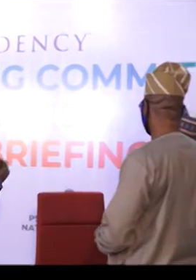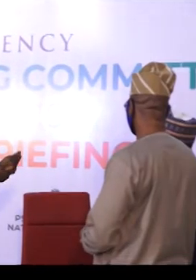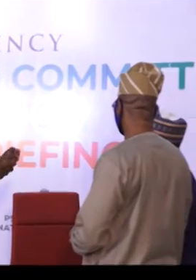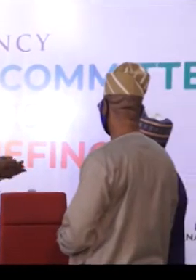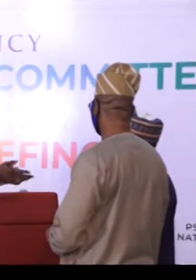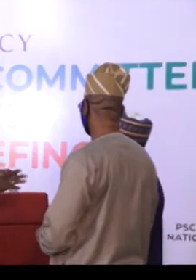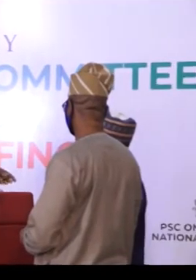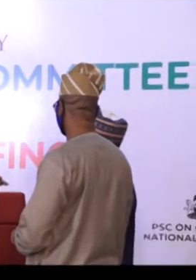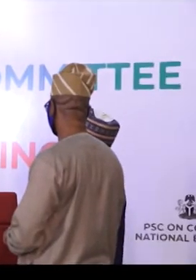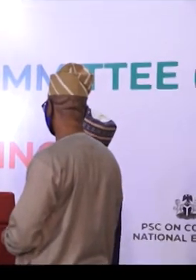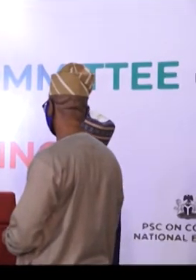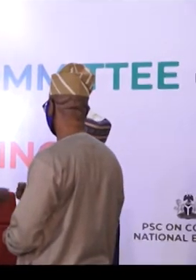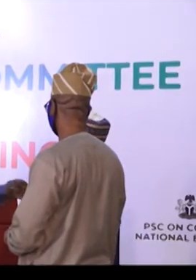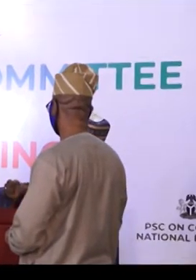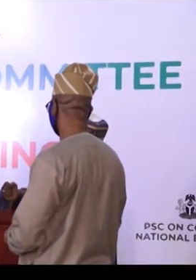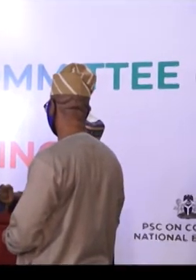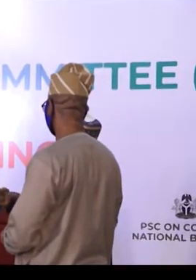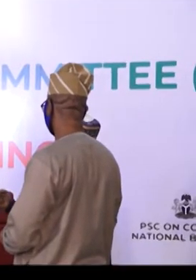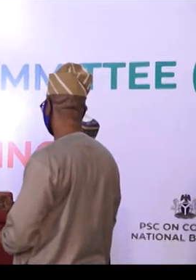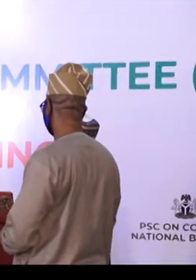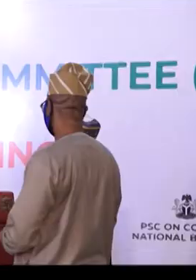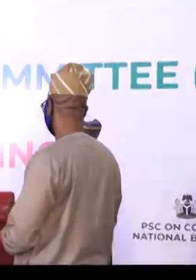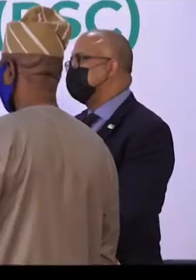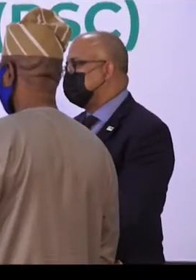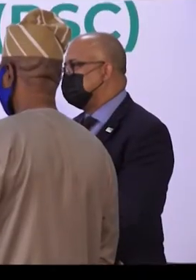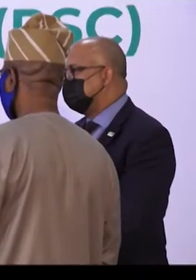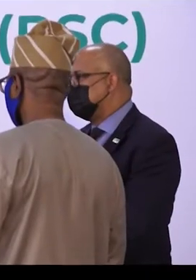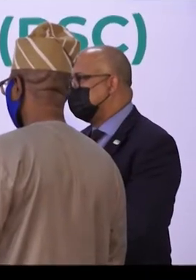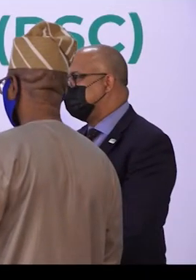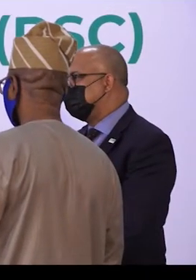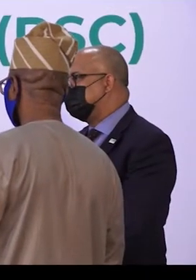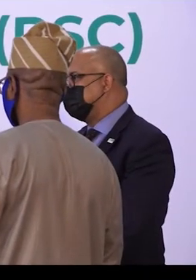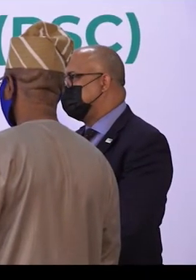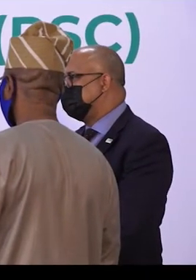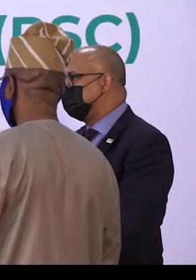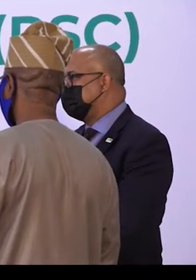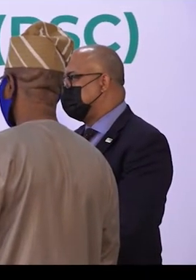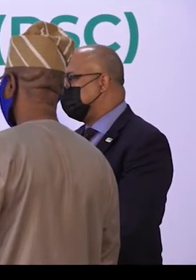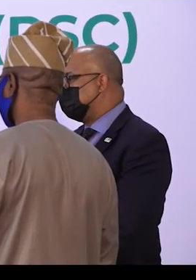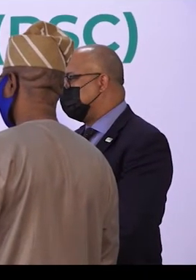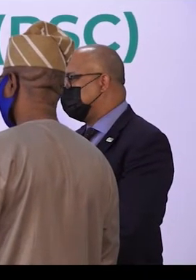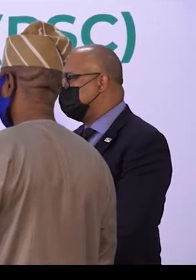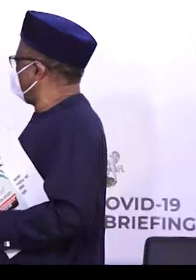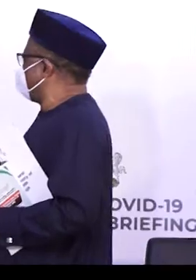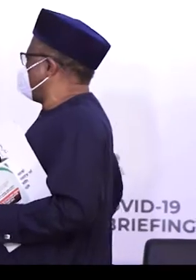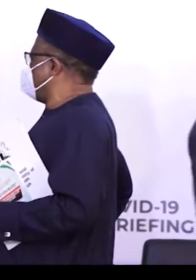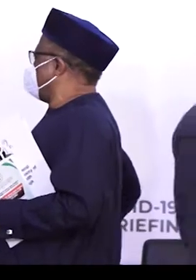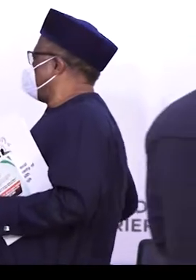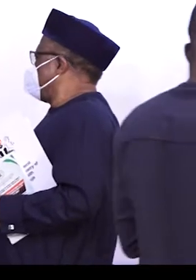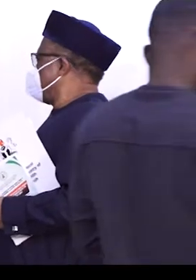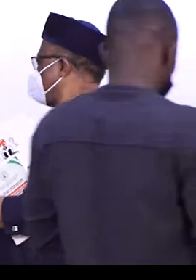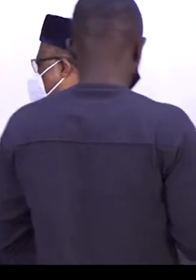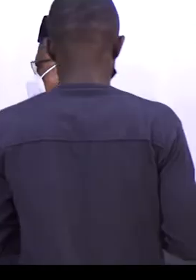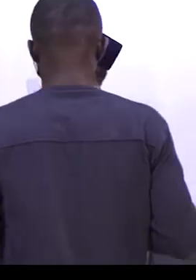The Presidential Steering Committee on COVID-19 resumes the national briefing after several weeks of observing the pandemic